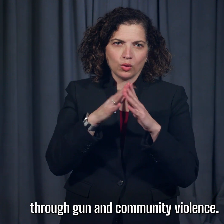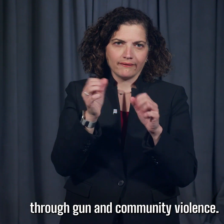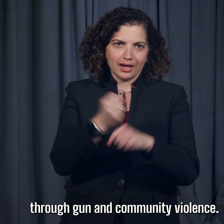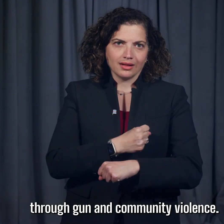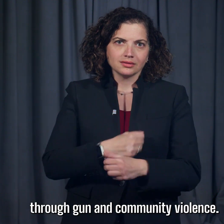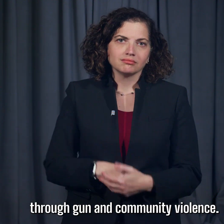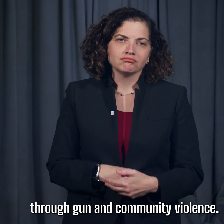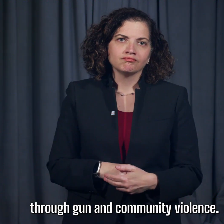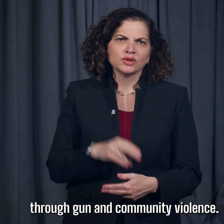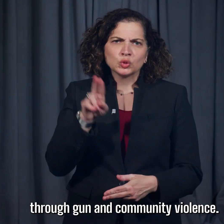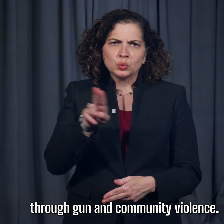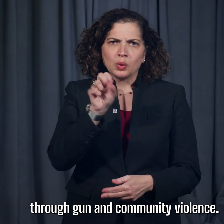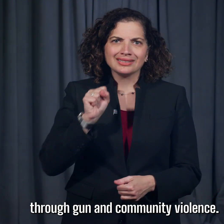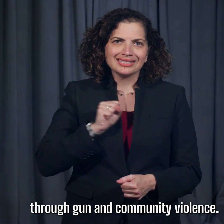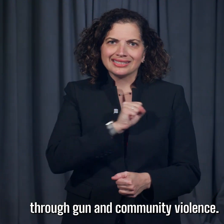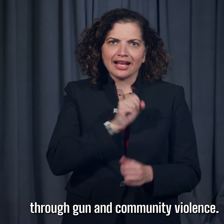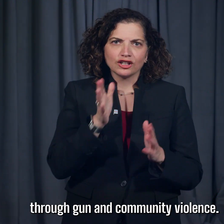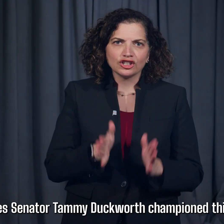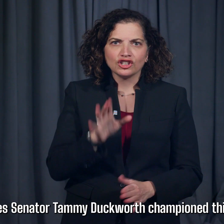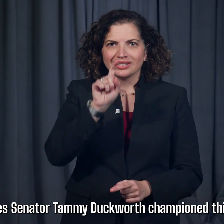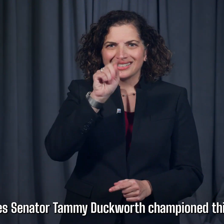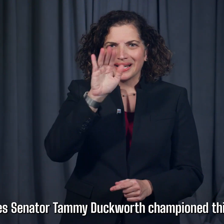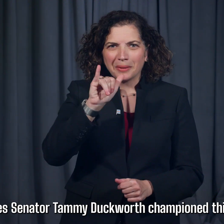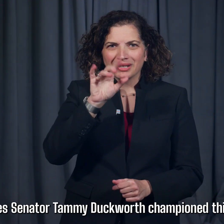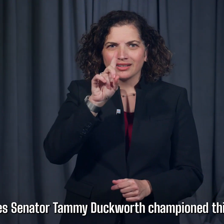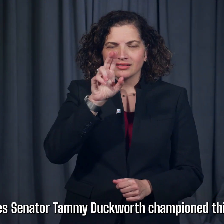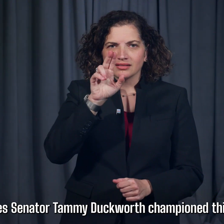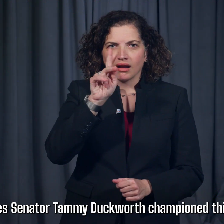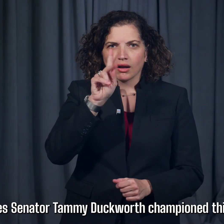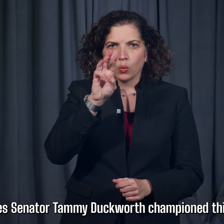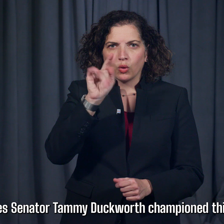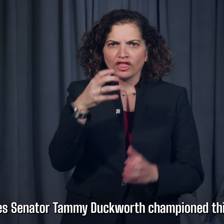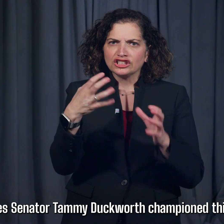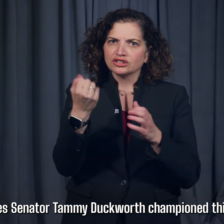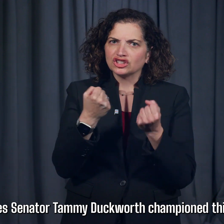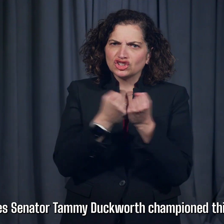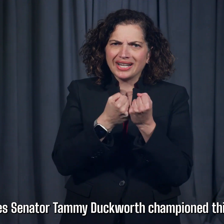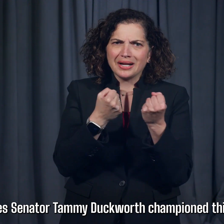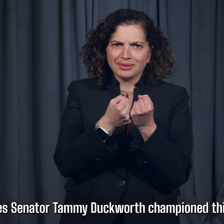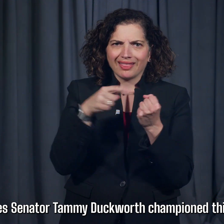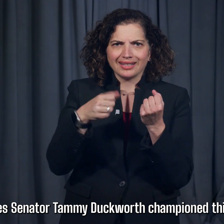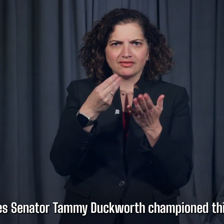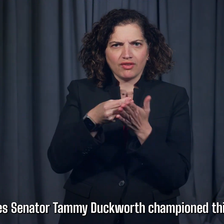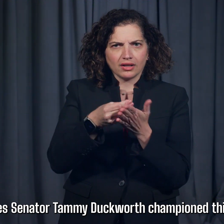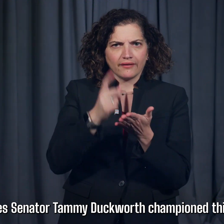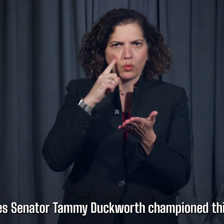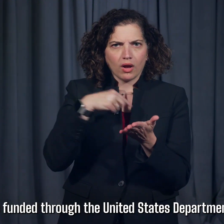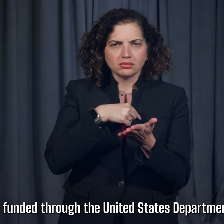gun and community violence. United States Senator Tammy Duckworth championed this funding for us and